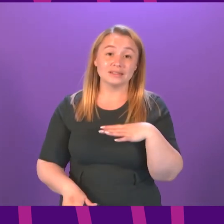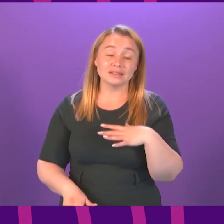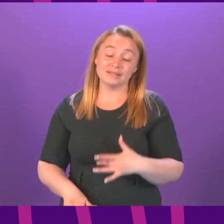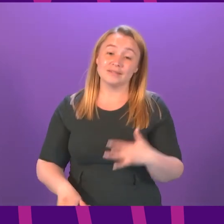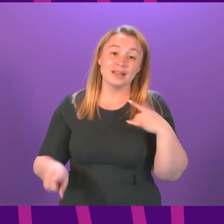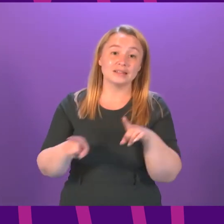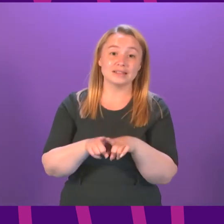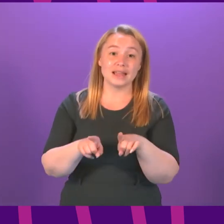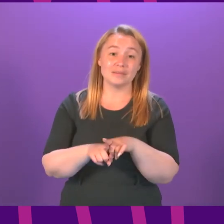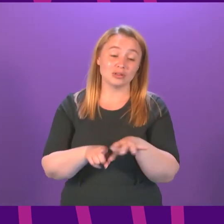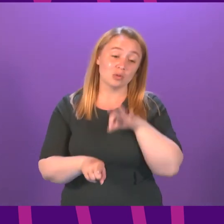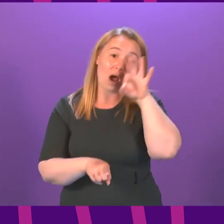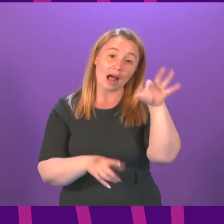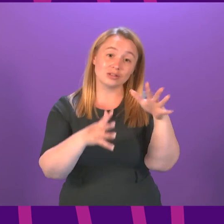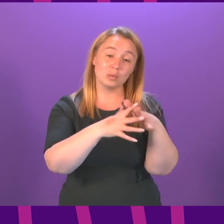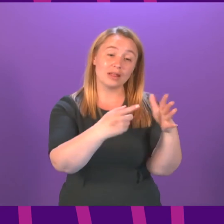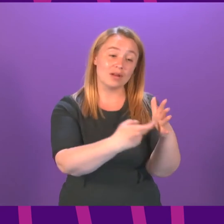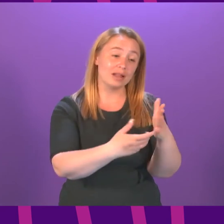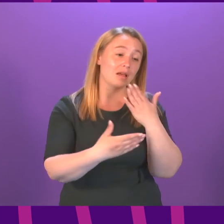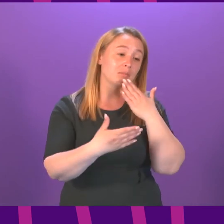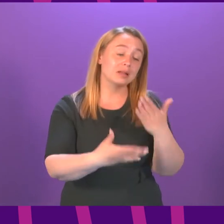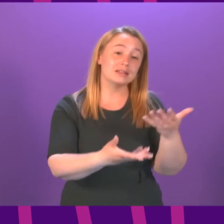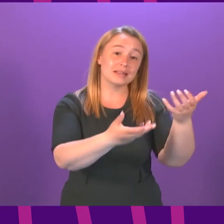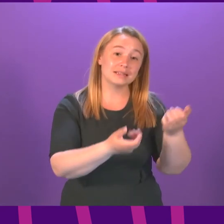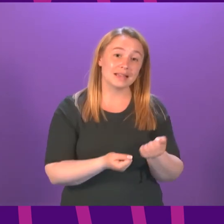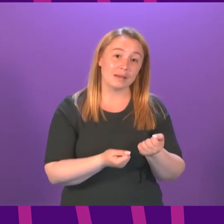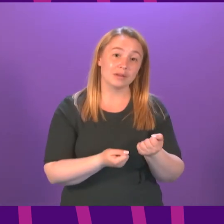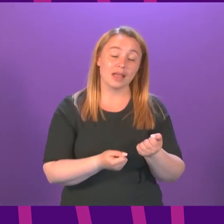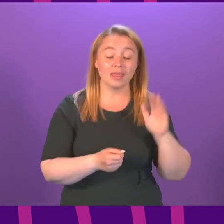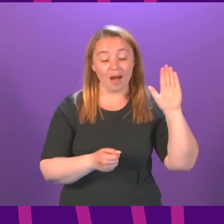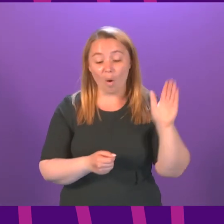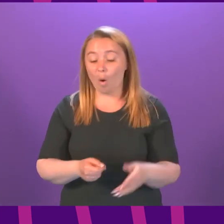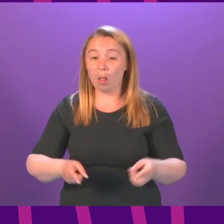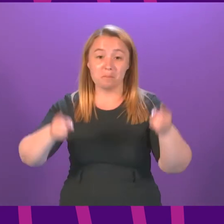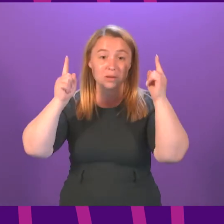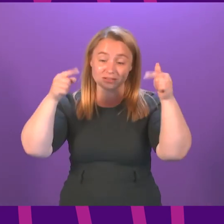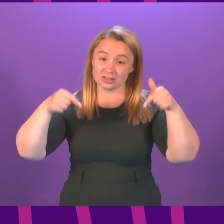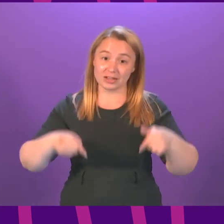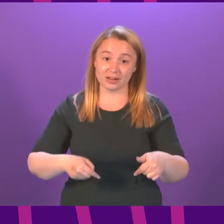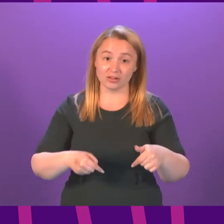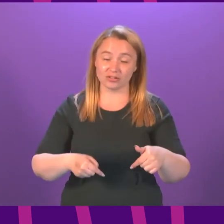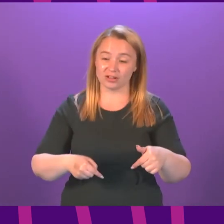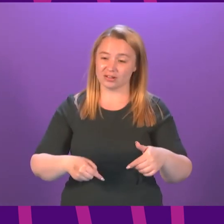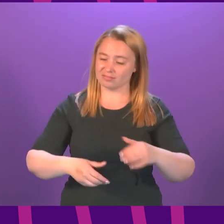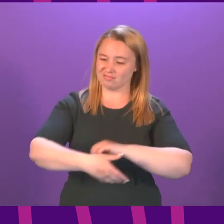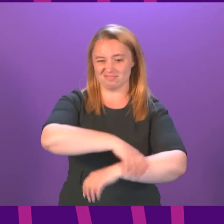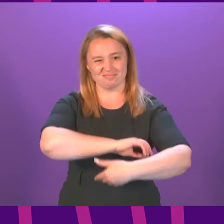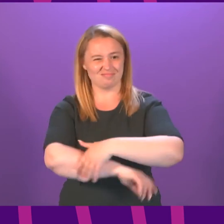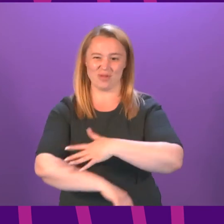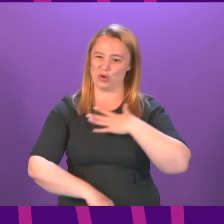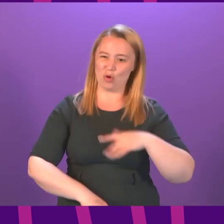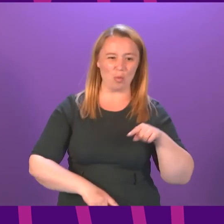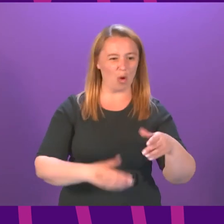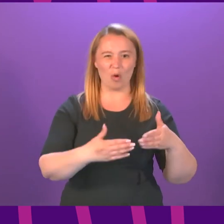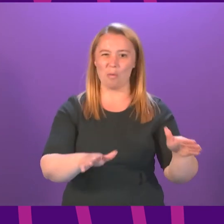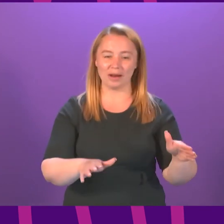ask Willie Rennie to accept that there is no minister in the government that is somehow standing in the way of that for any